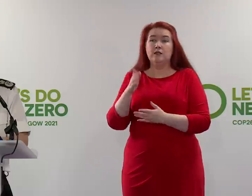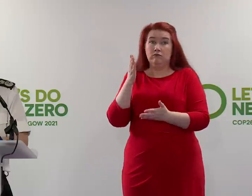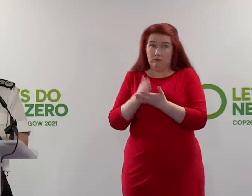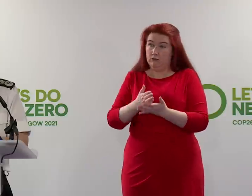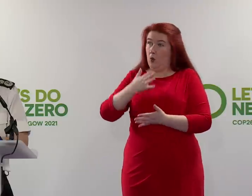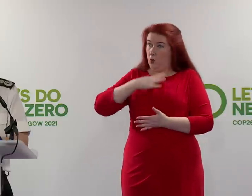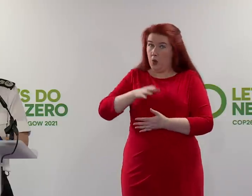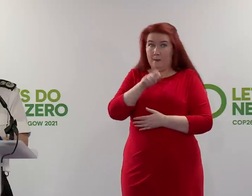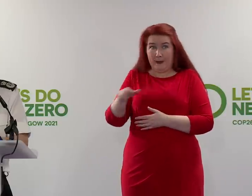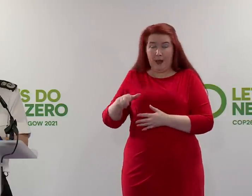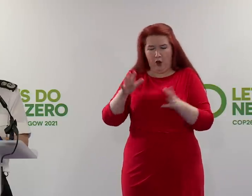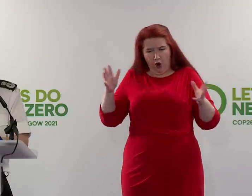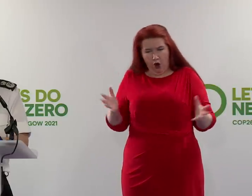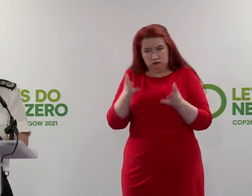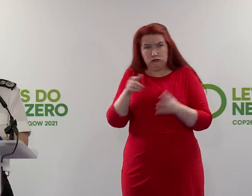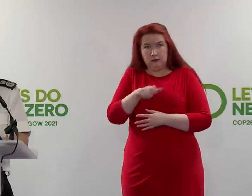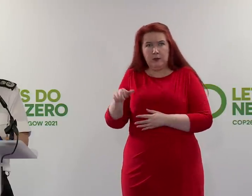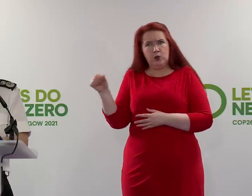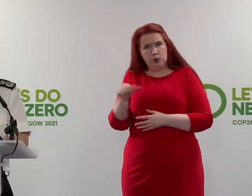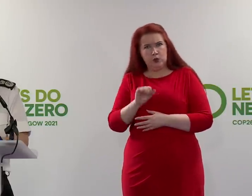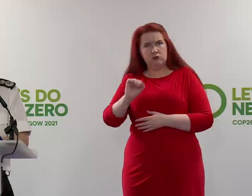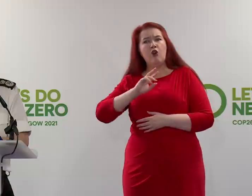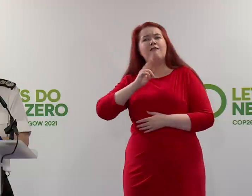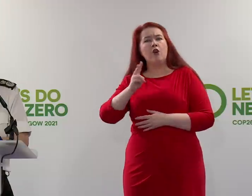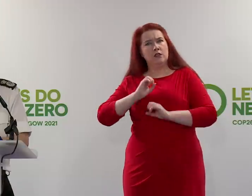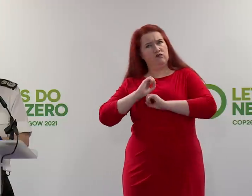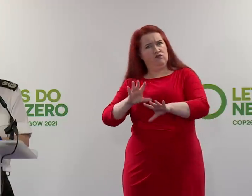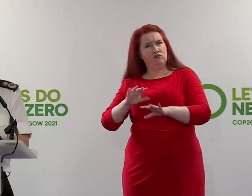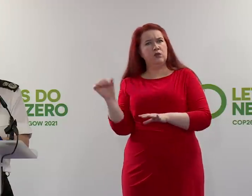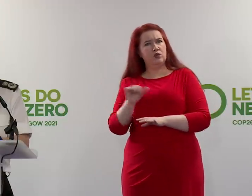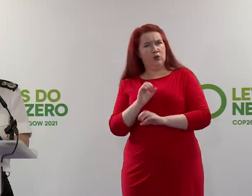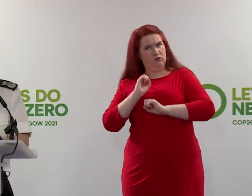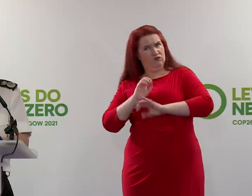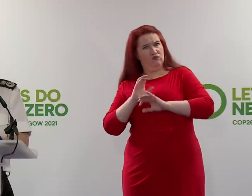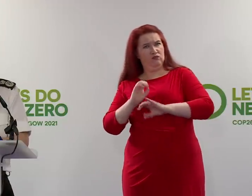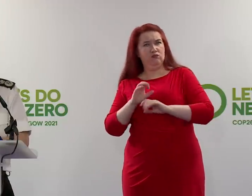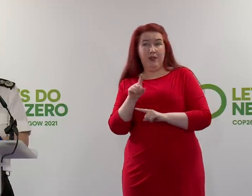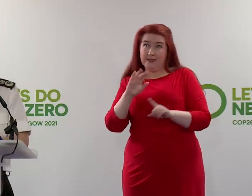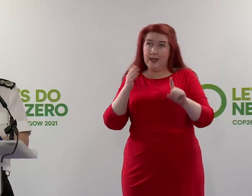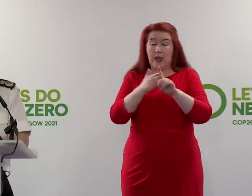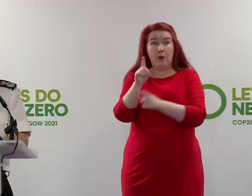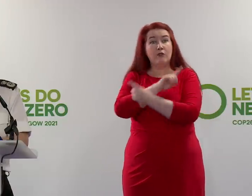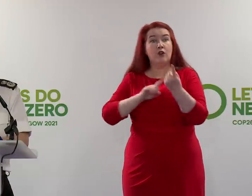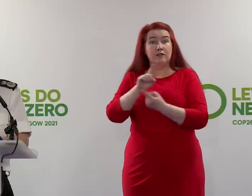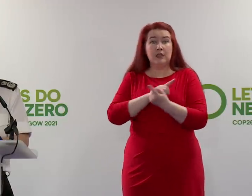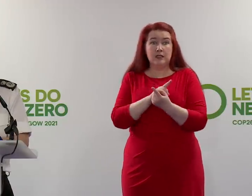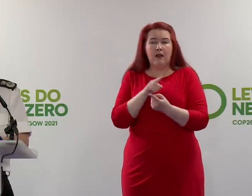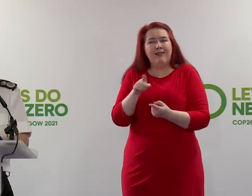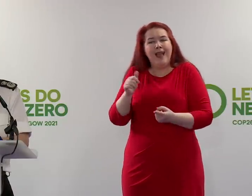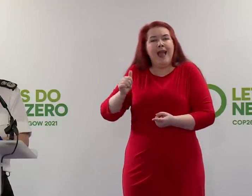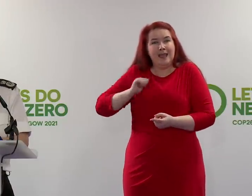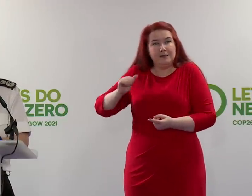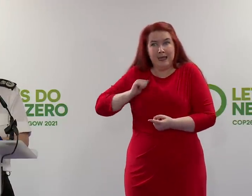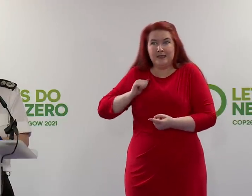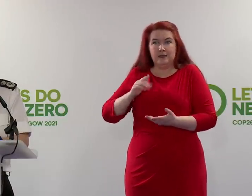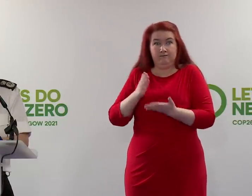and encourage people to make their voices heard. It's an objective of the conference. There's an expectation and